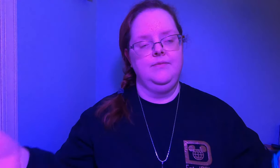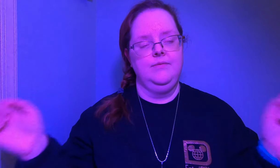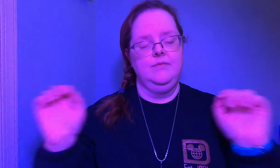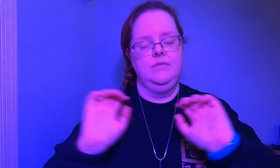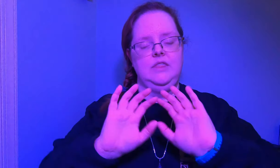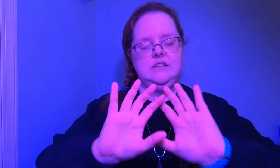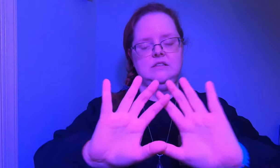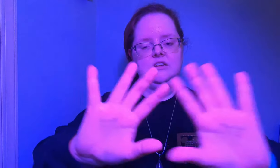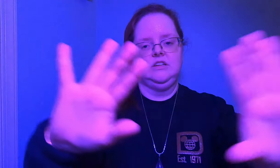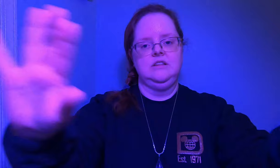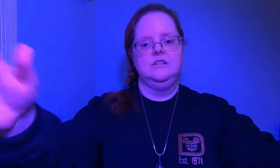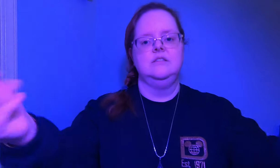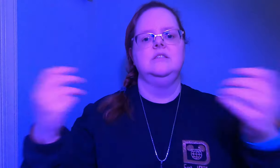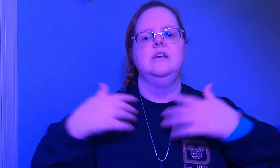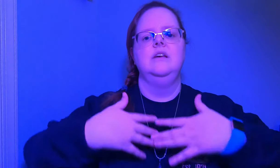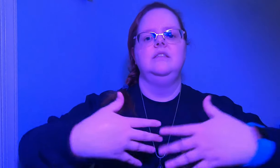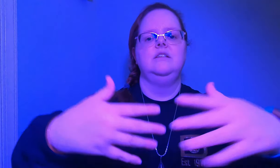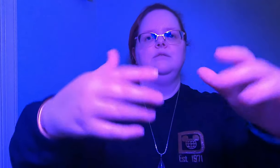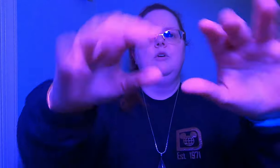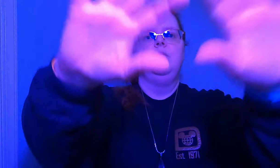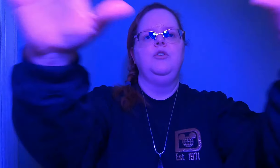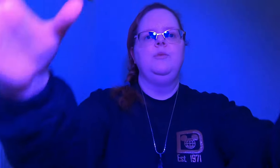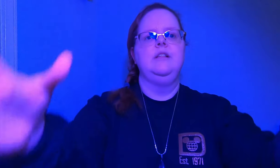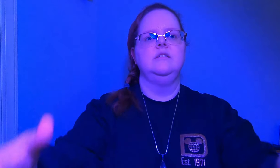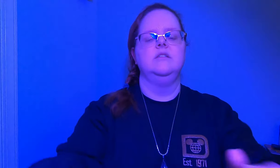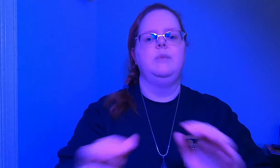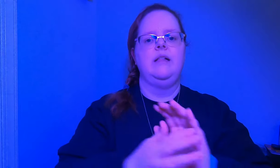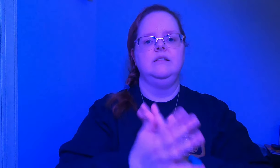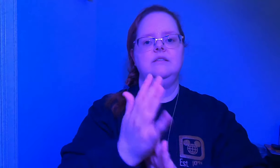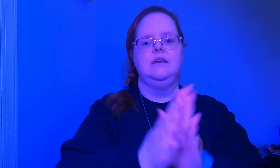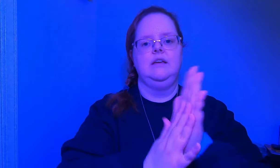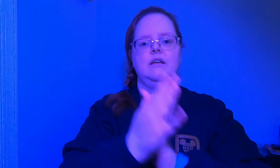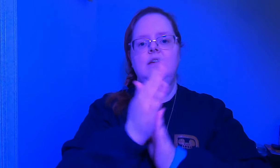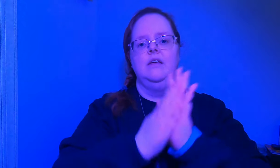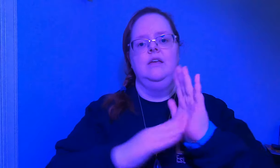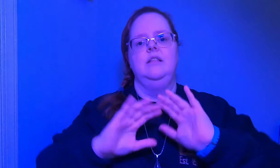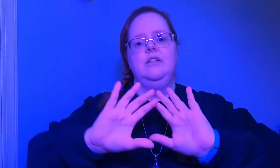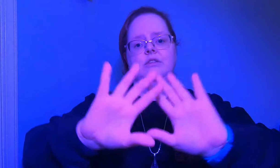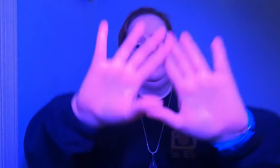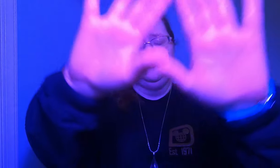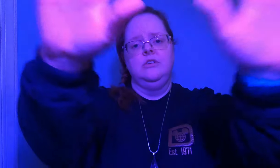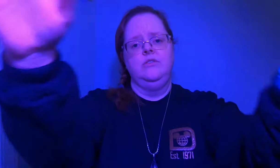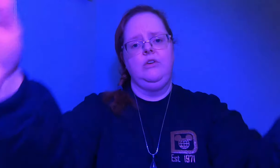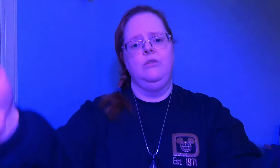you can sessions these small moments of balancing let them serve you